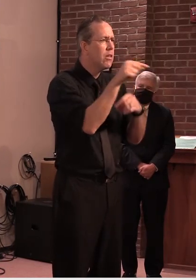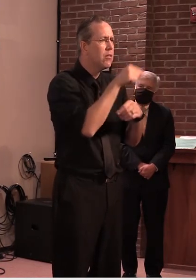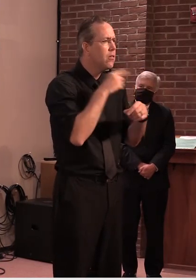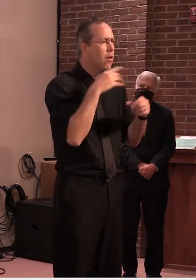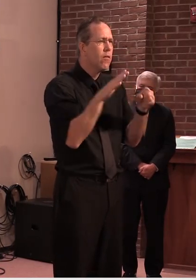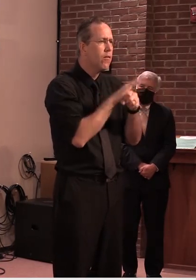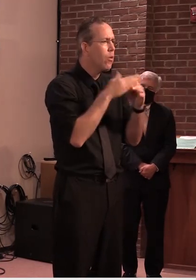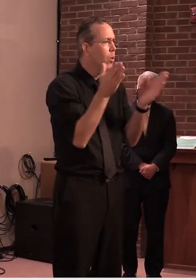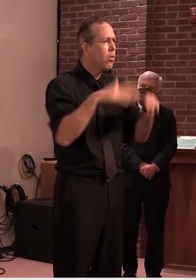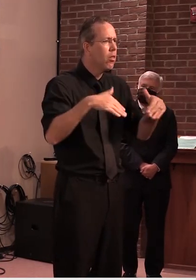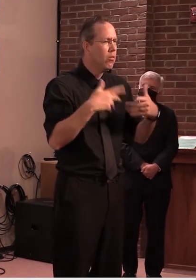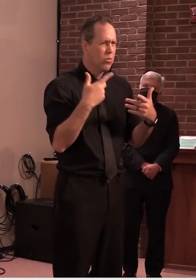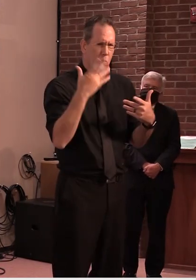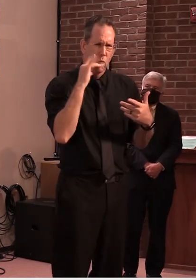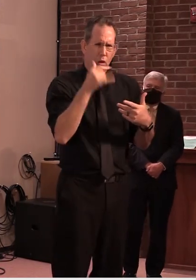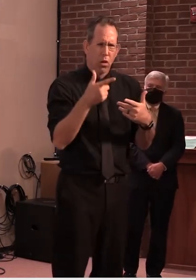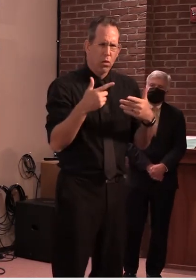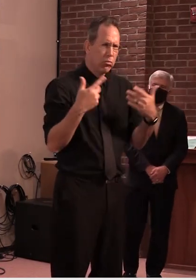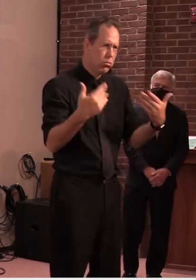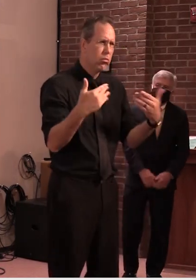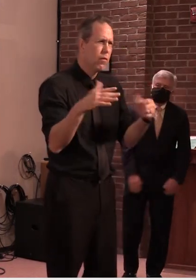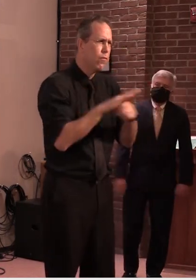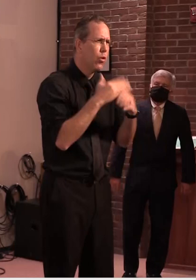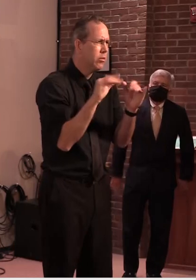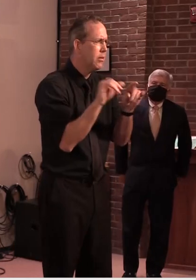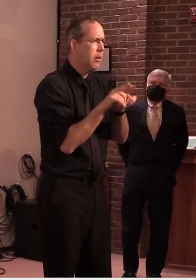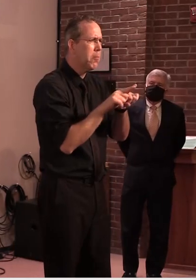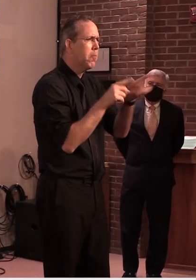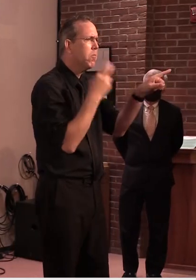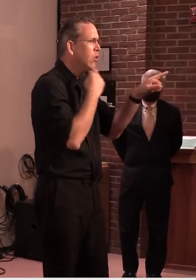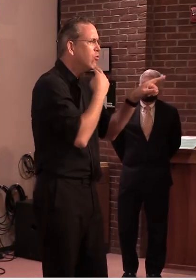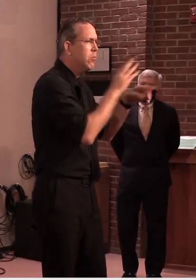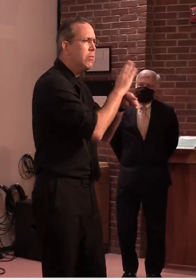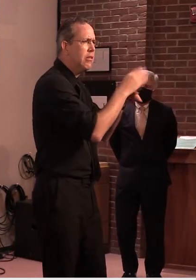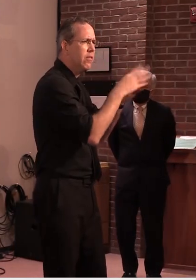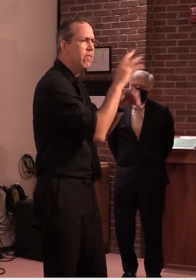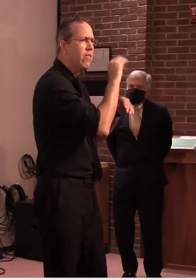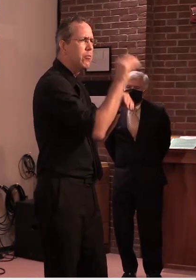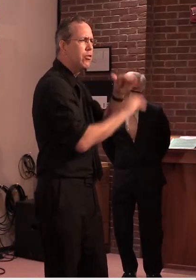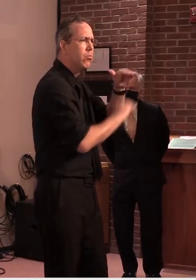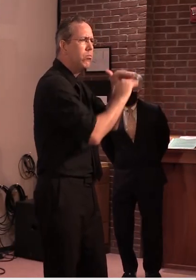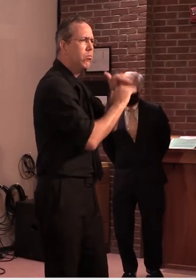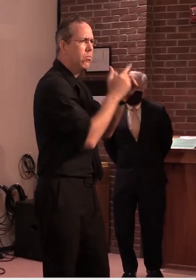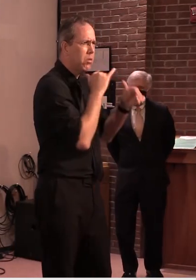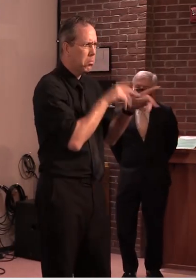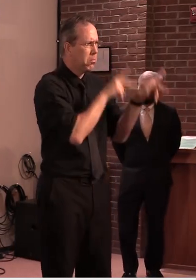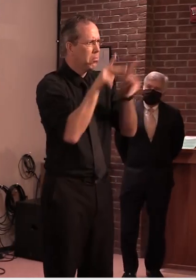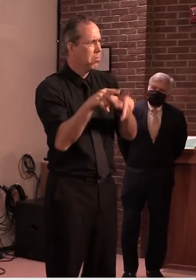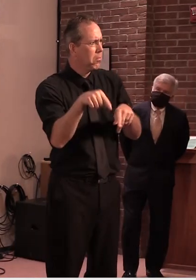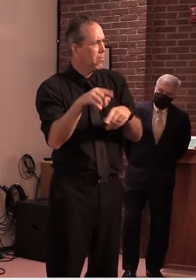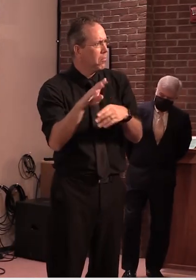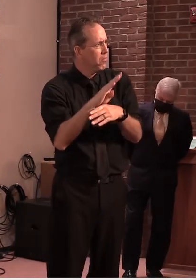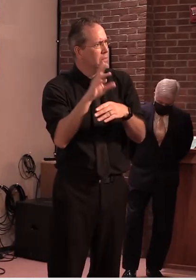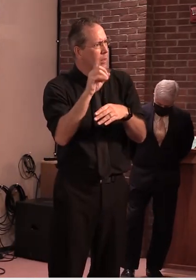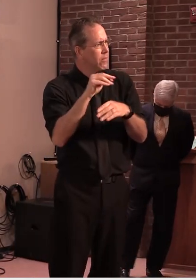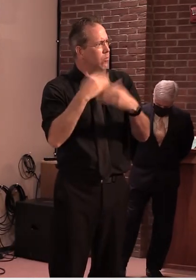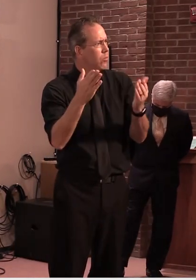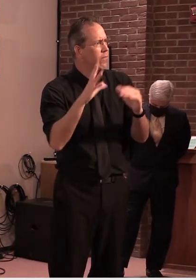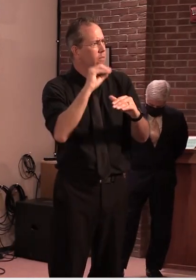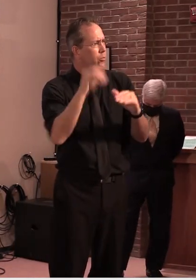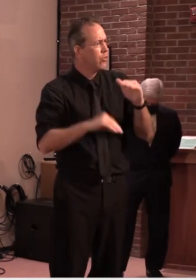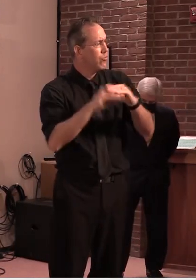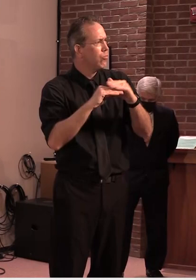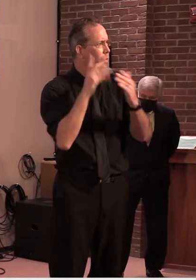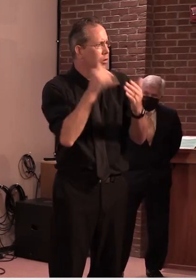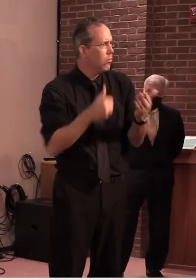enhance that i think if anything it highlights the need that we need to do better in that regard we need to do more and so it's something